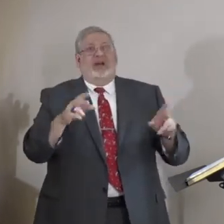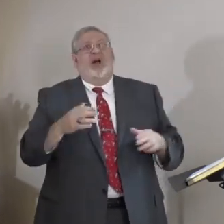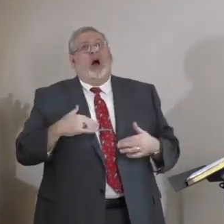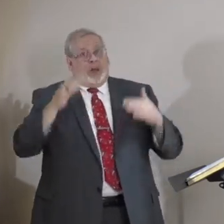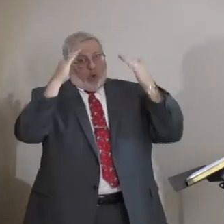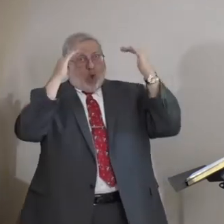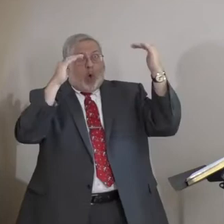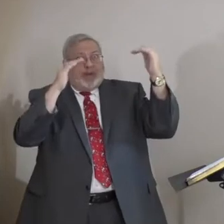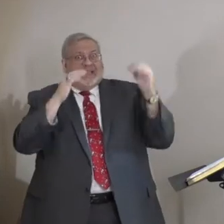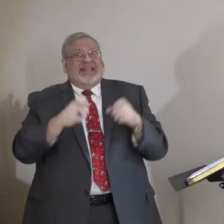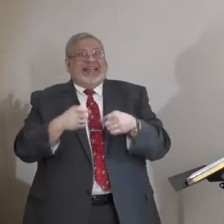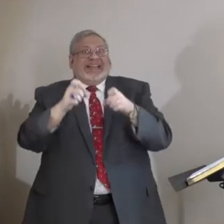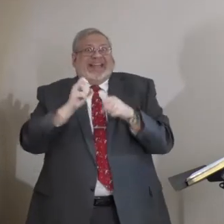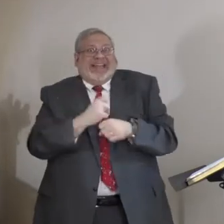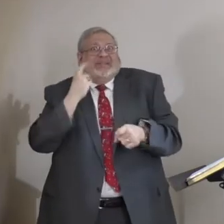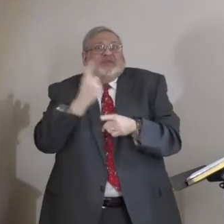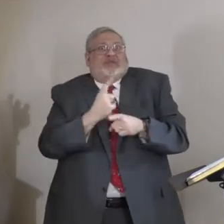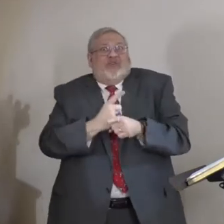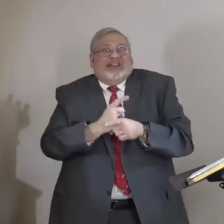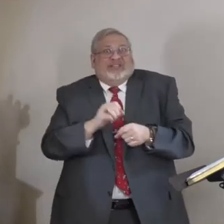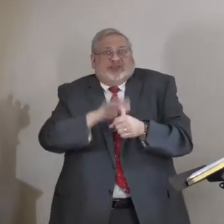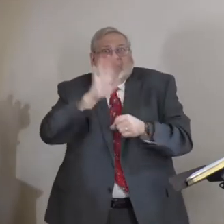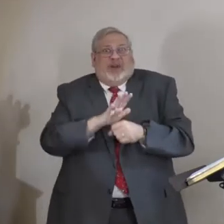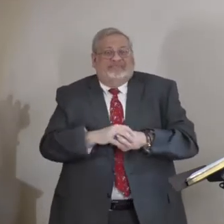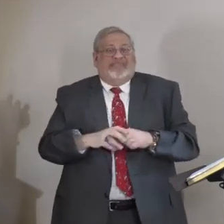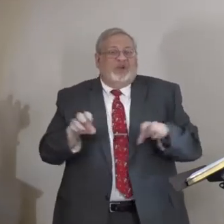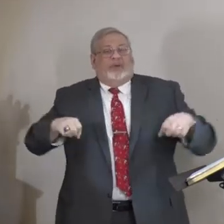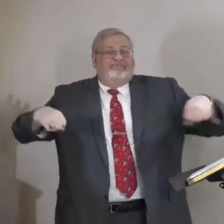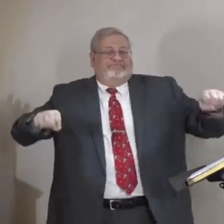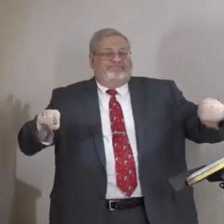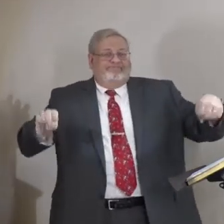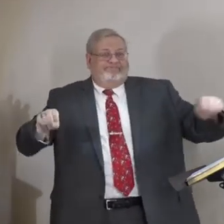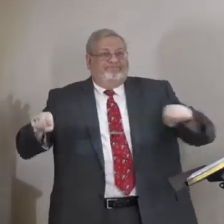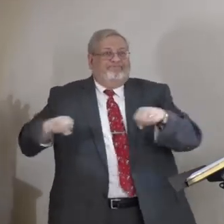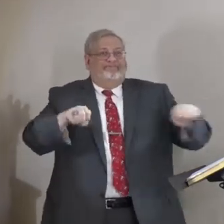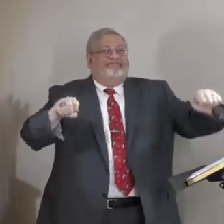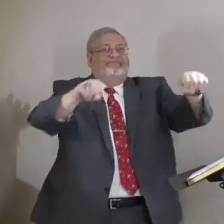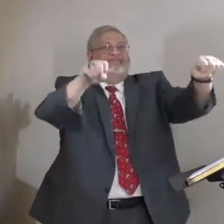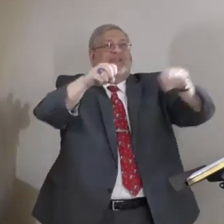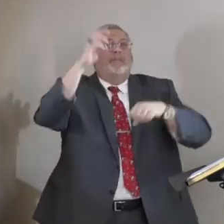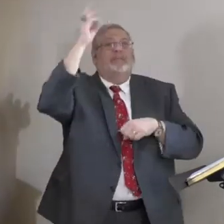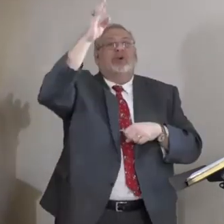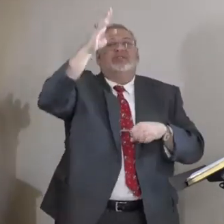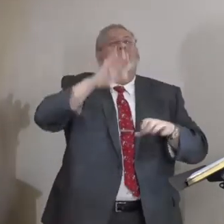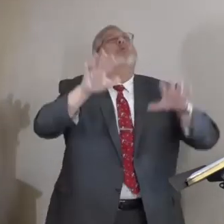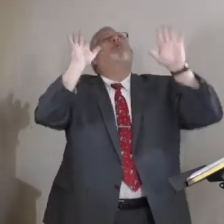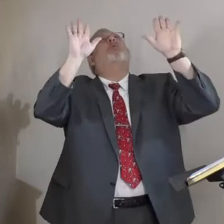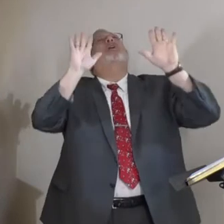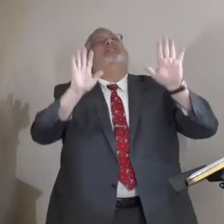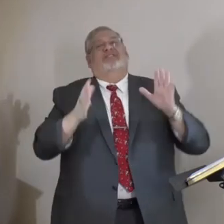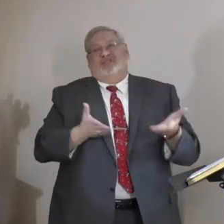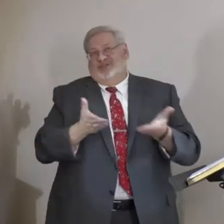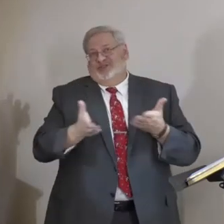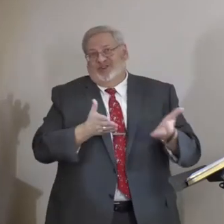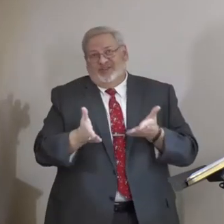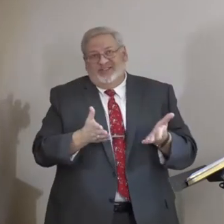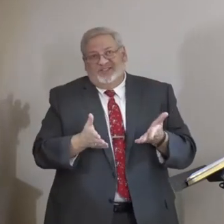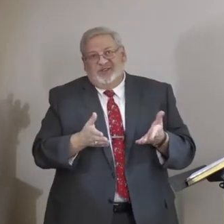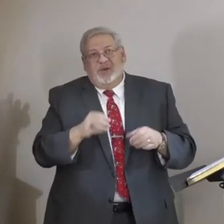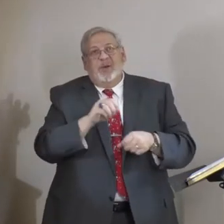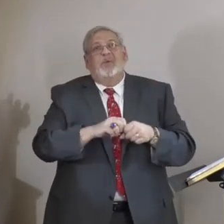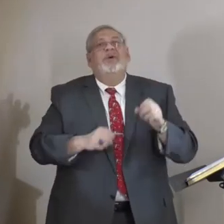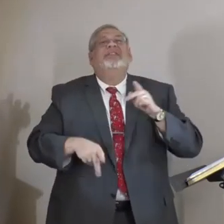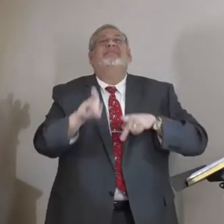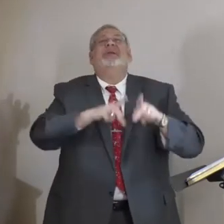hope that they get me the right kind. All right. So, you know, I ride out there and I preached a wonderful service with the people out there in their village,